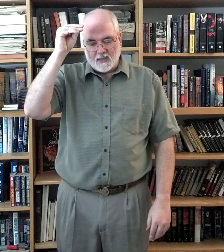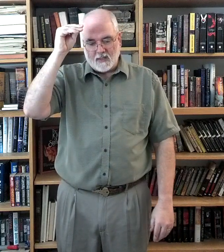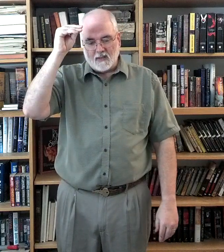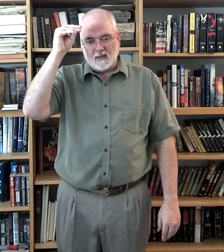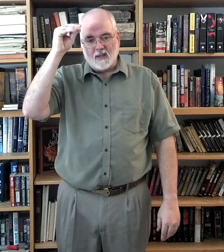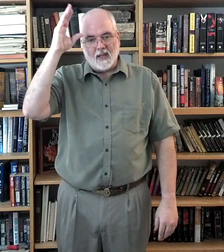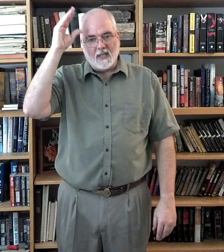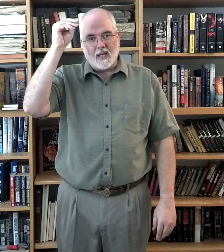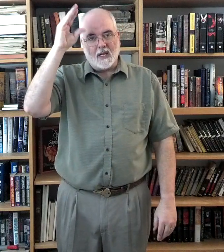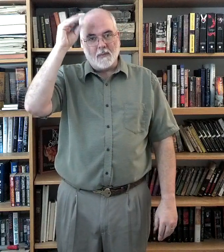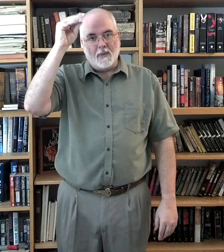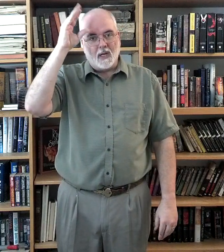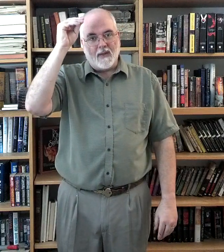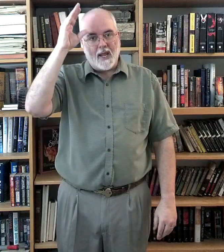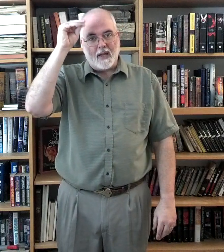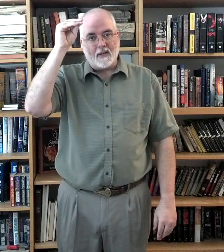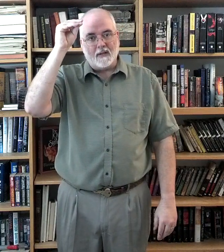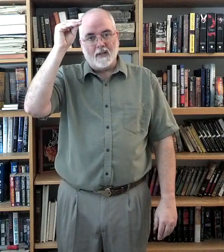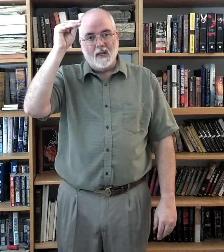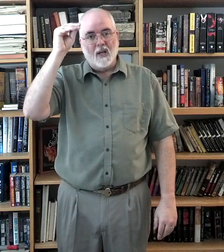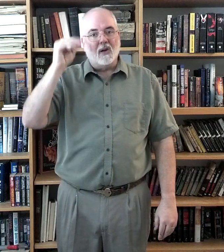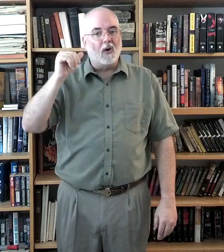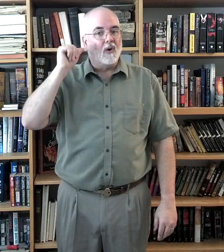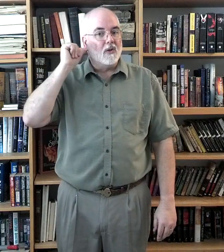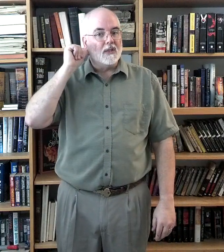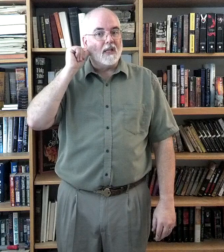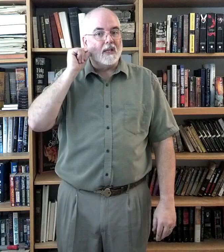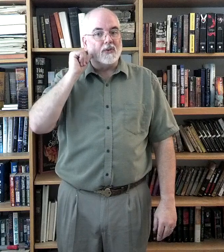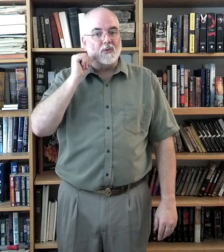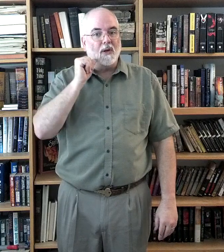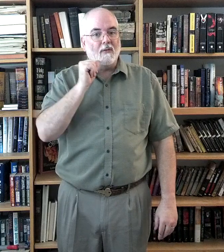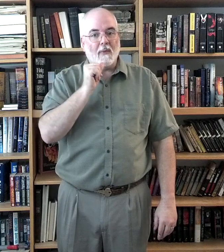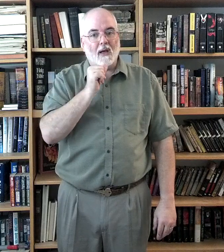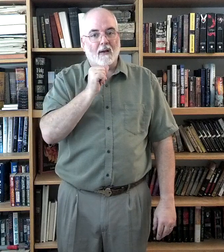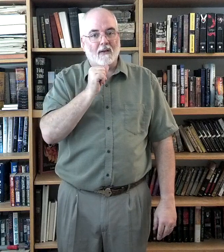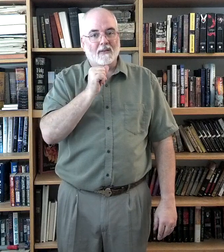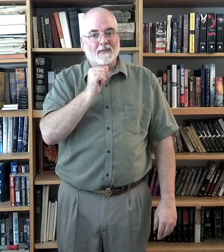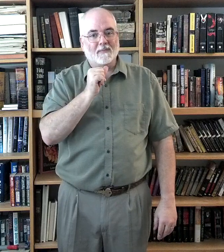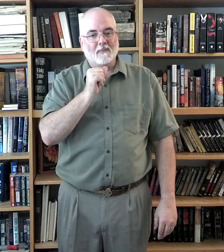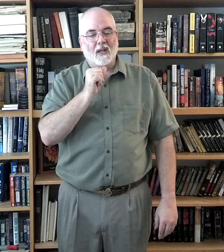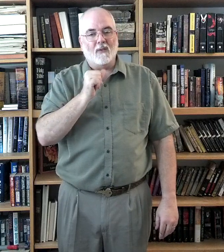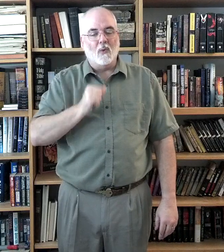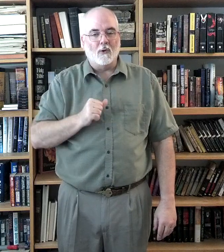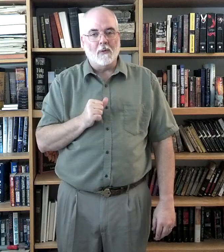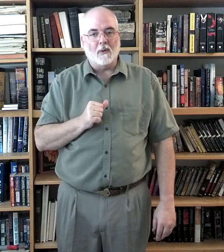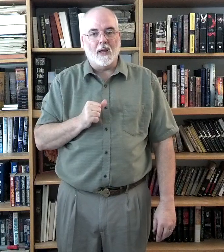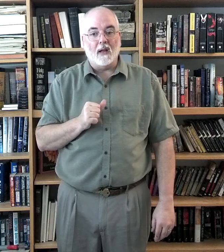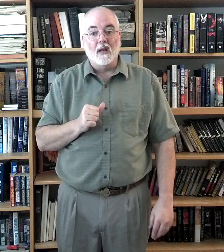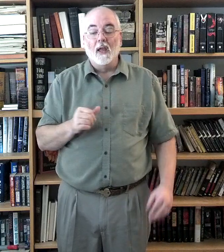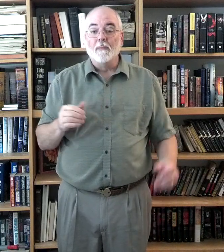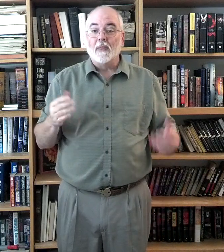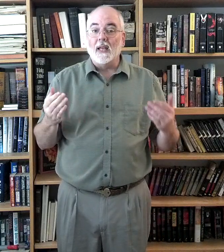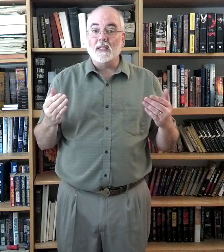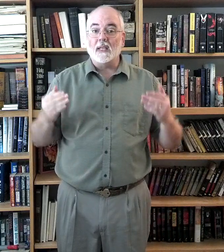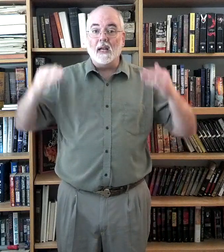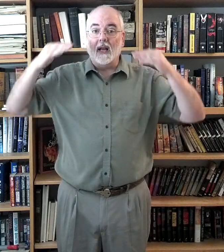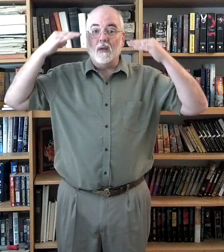Boys is kind of like the bill of the hat. Girls is like the string of the bonnet, if you want to remember that. And in sign language,